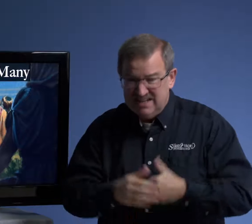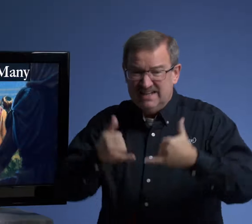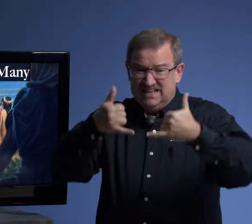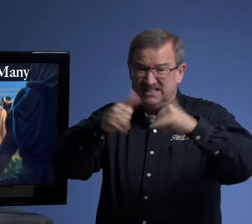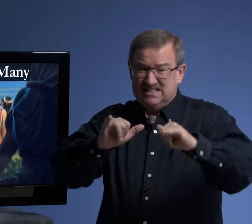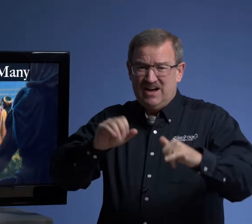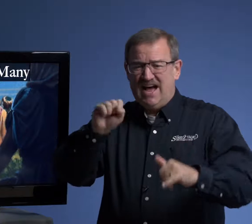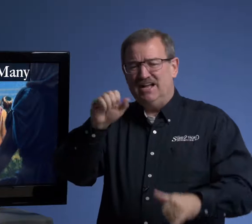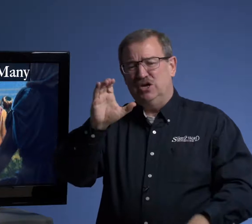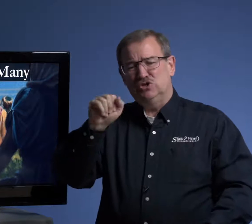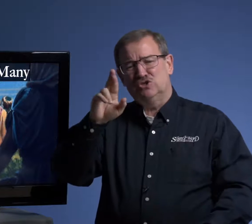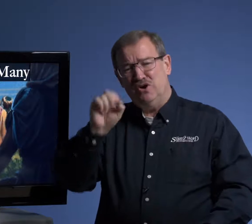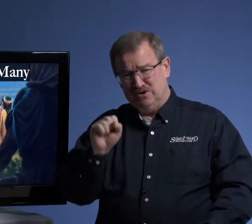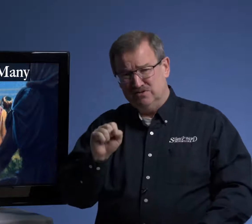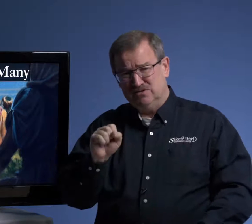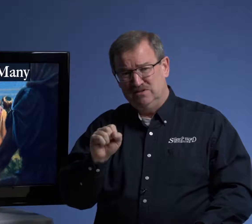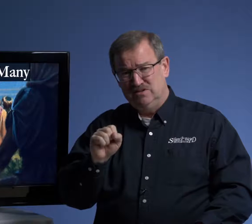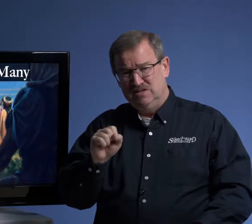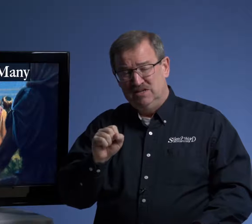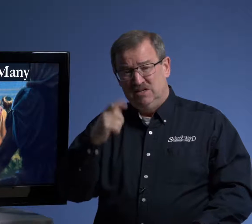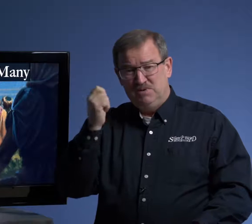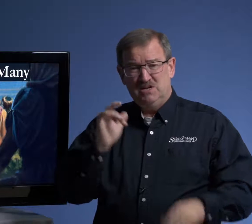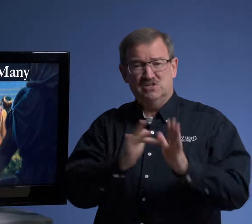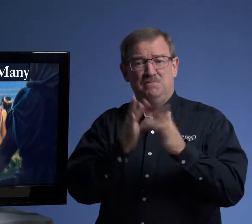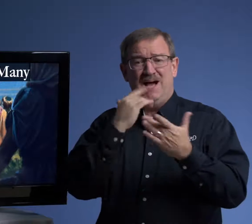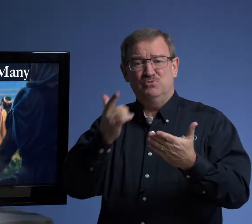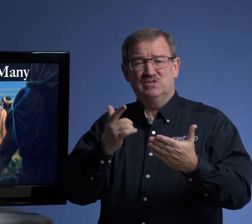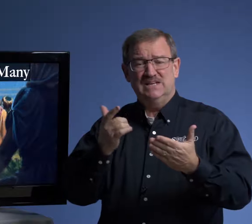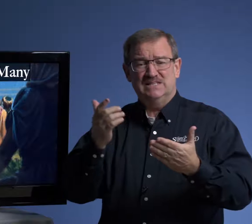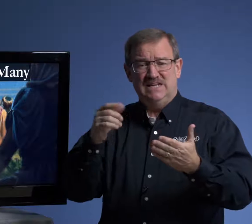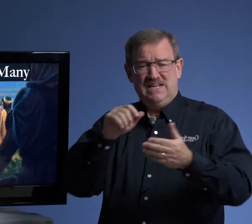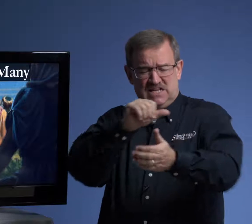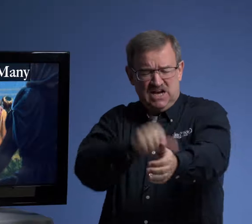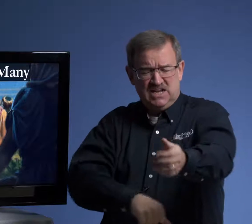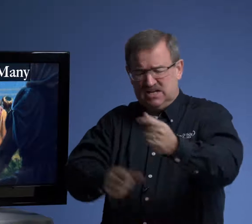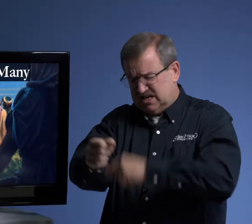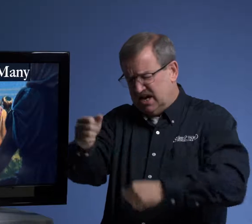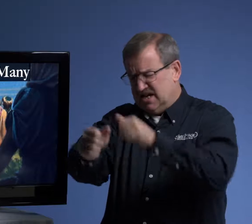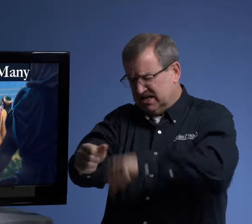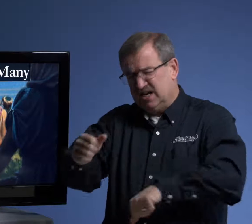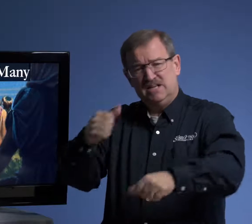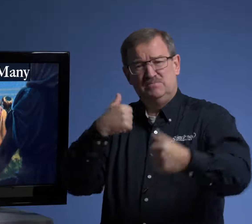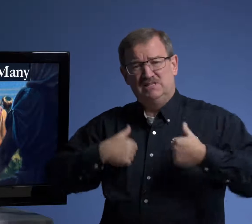he still had scars because the Bible says that he cut, cut, cut himself.